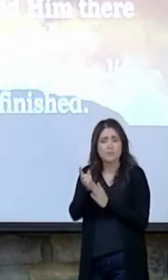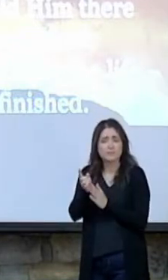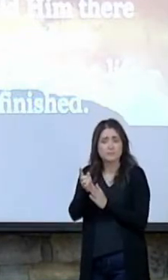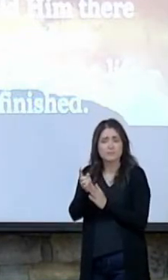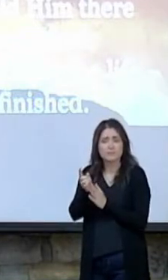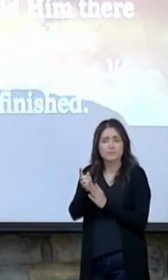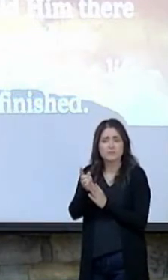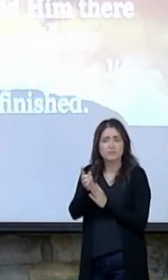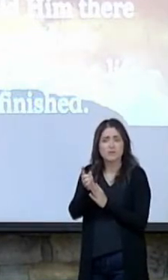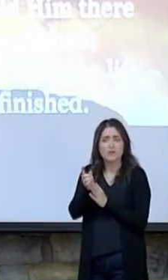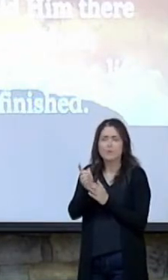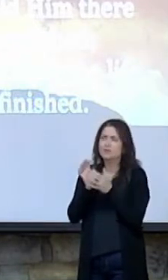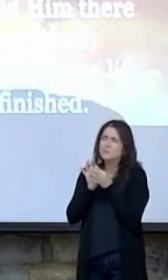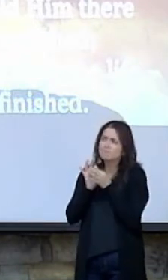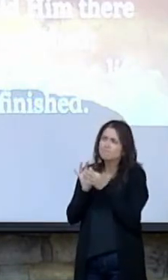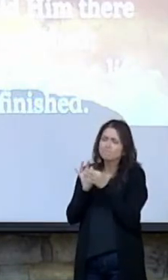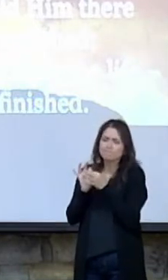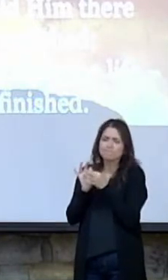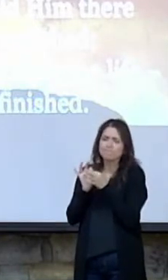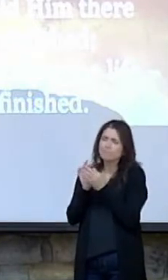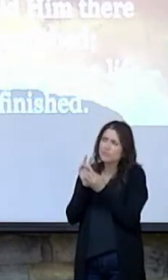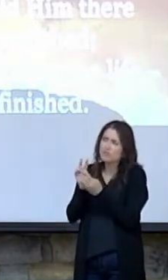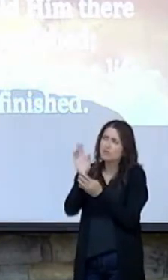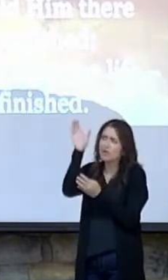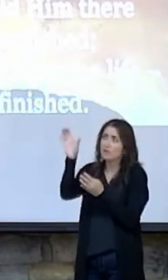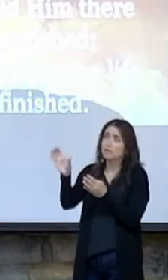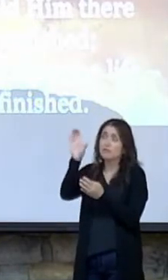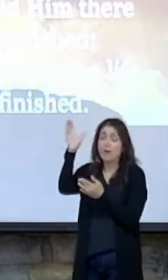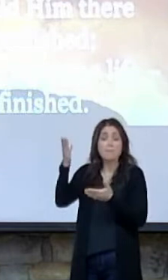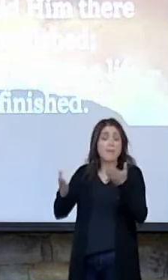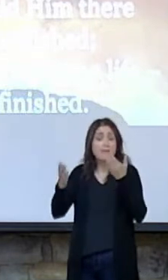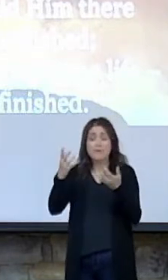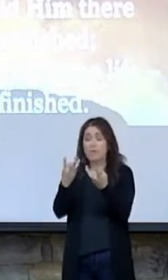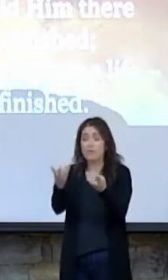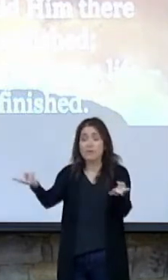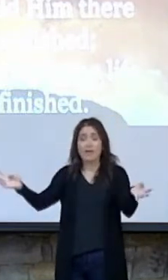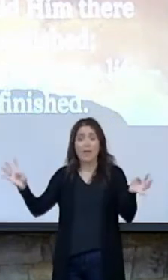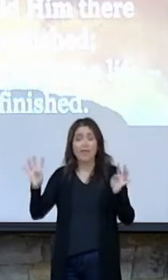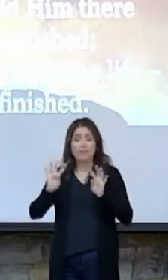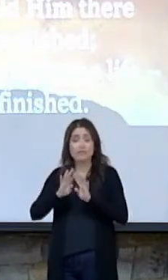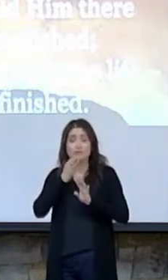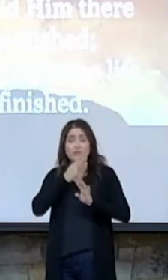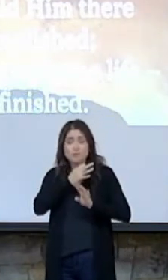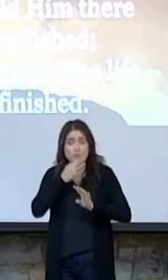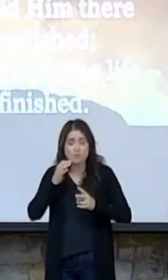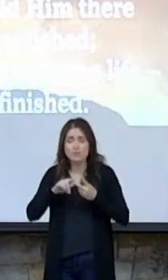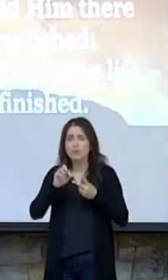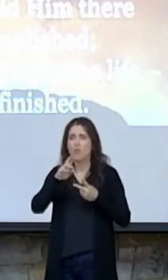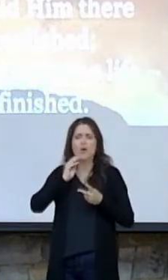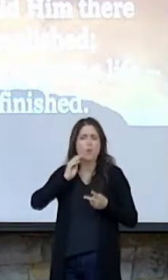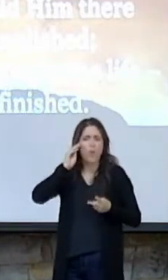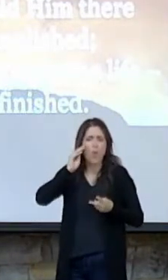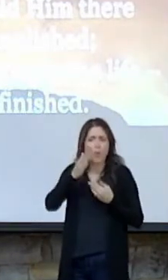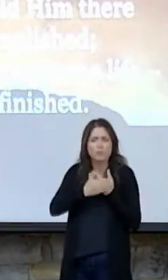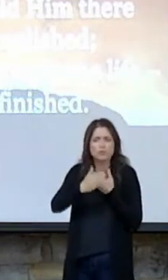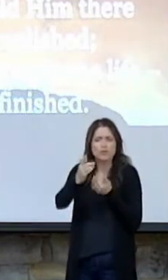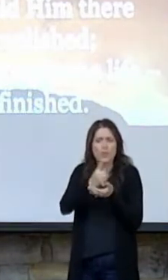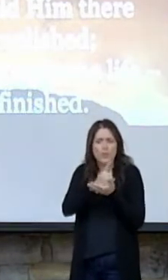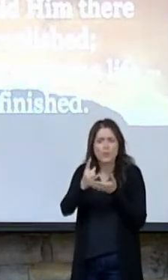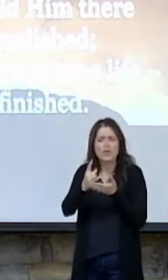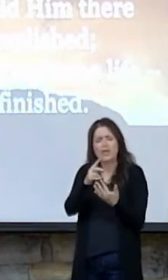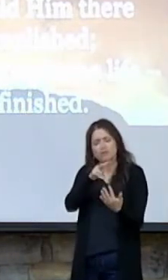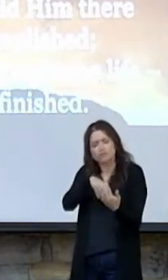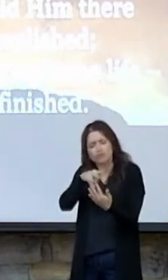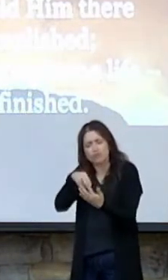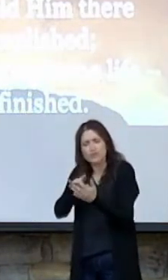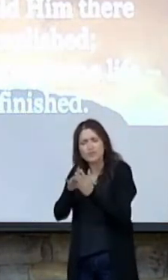intimately look at the cross, maybe when we're gathered around the table, maybe at home in the week as you're looking at